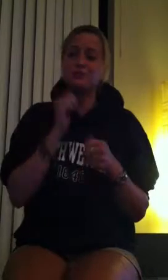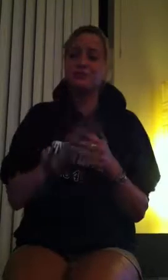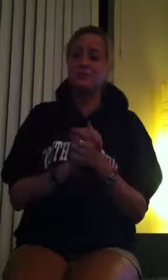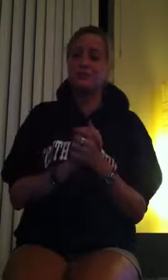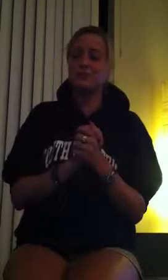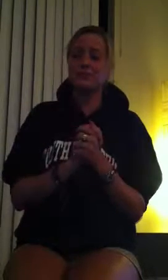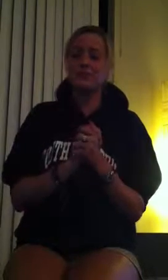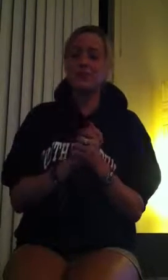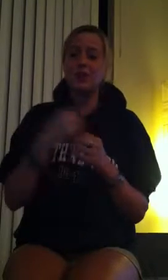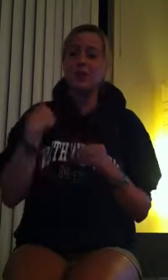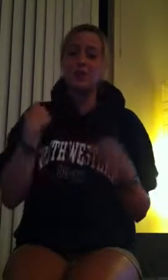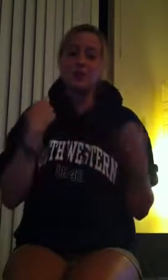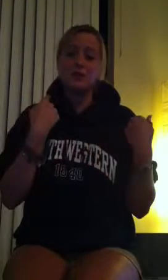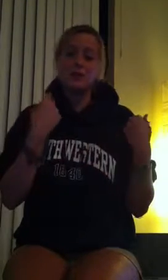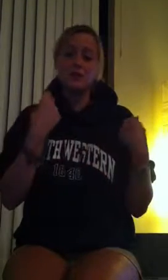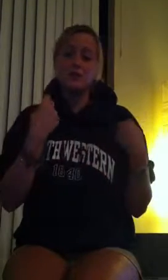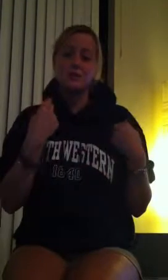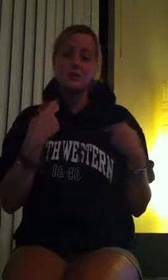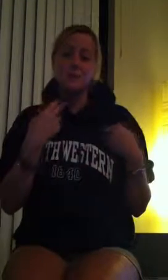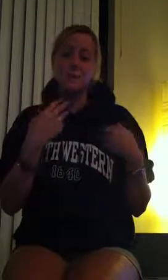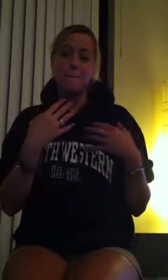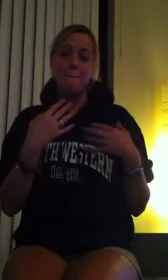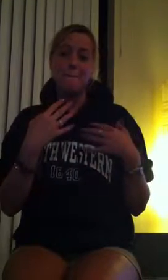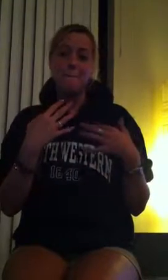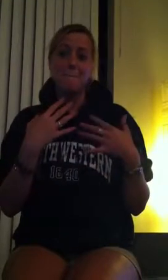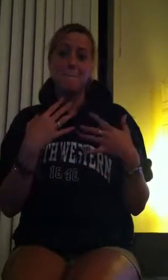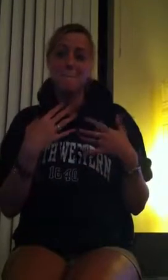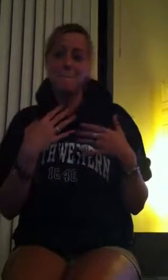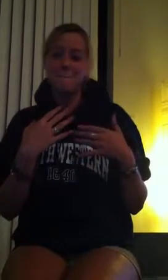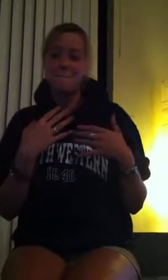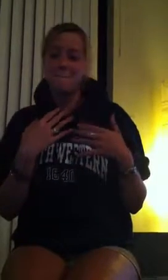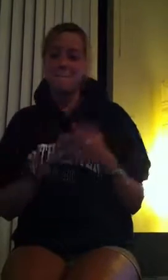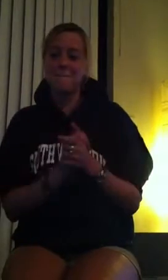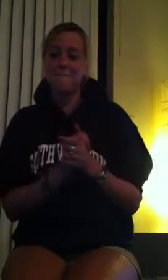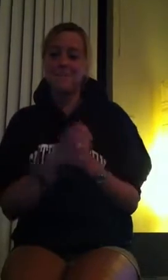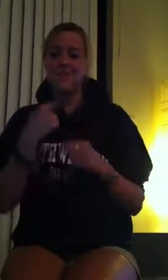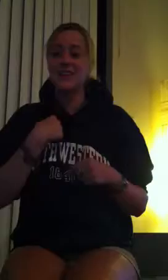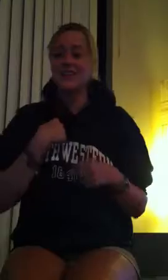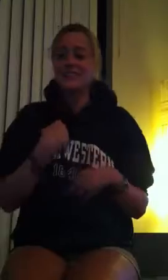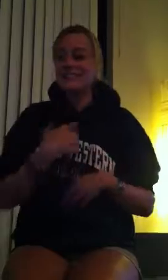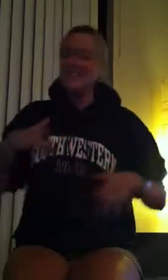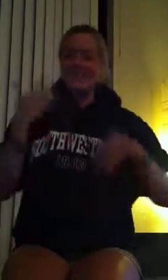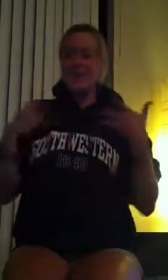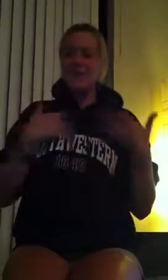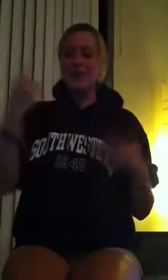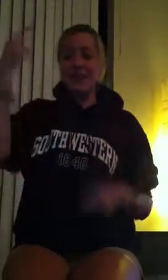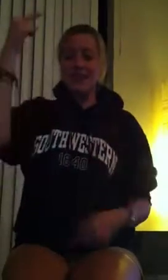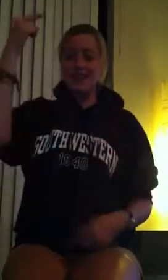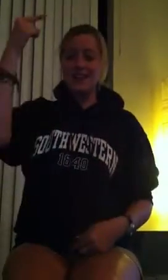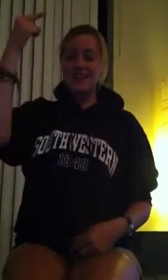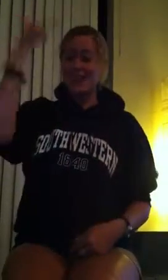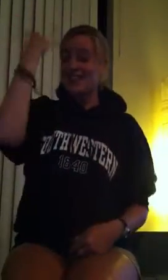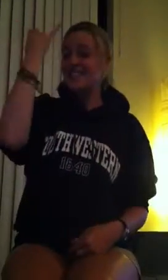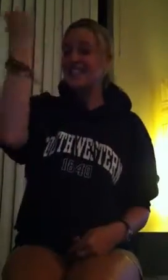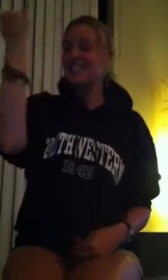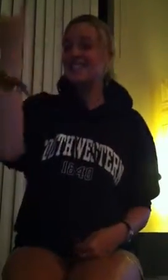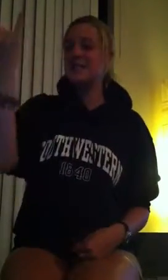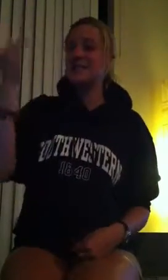but nevertheless the excitement of ideas, and he became the teacher, and I the